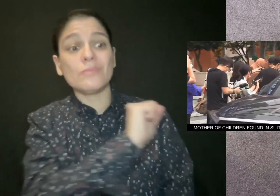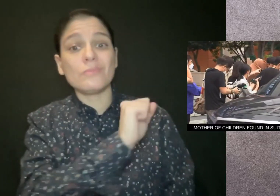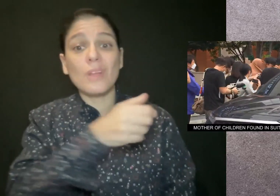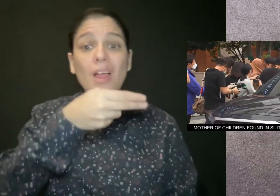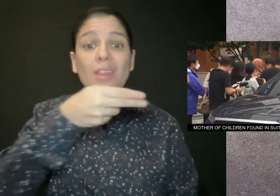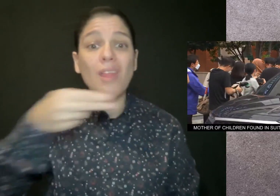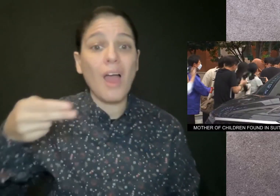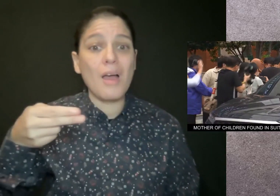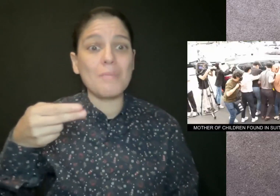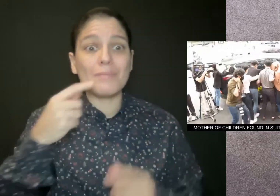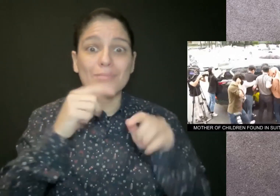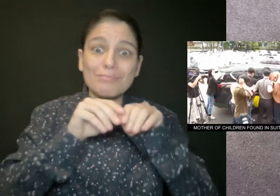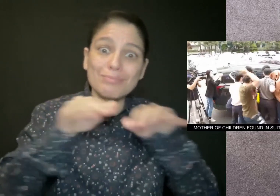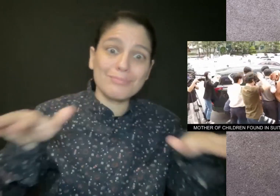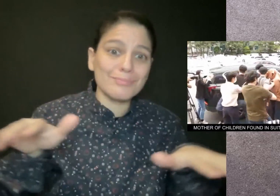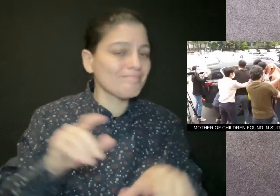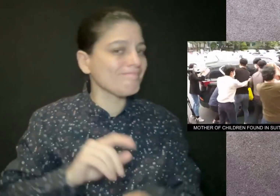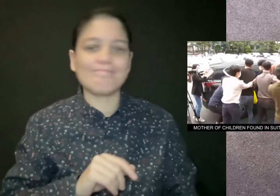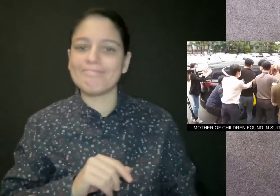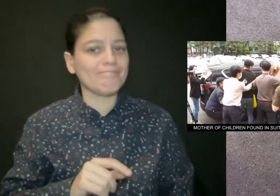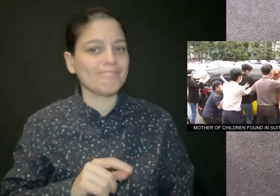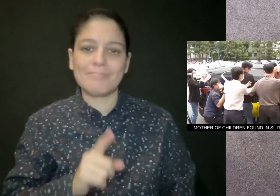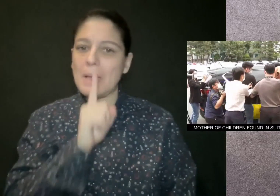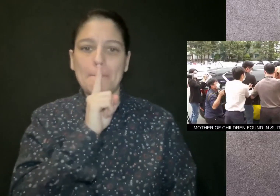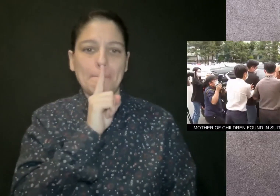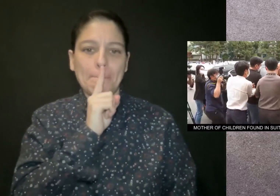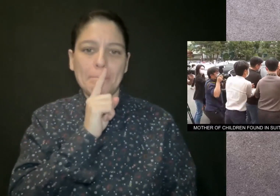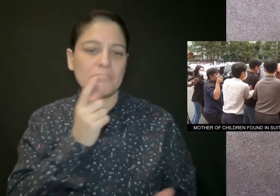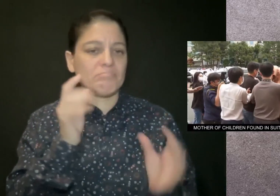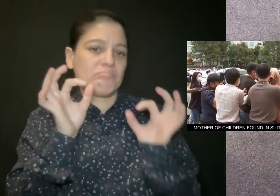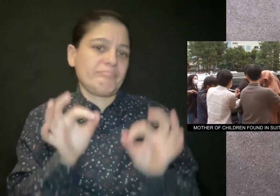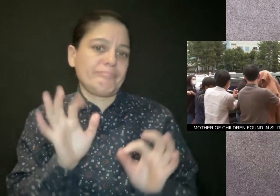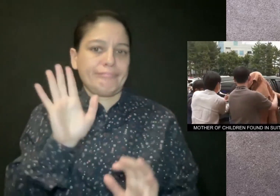Her name cannot be disclosed due to a court order.